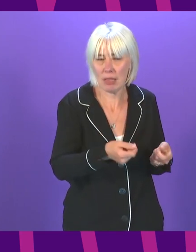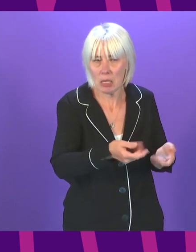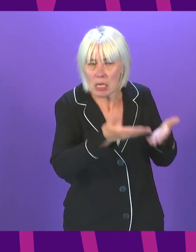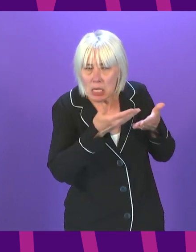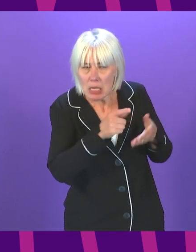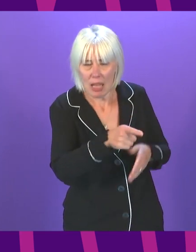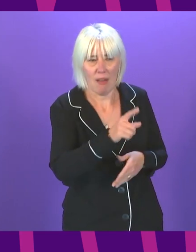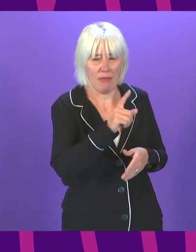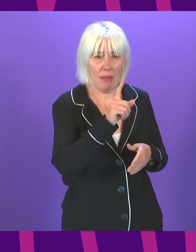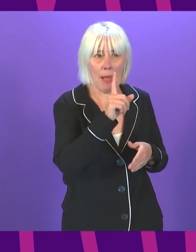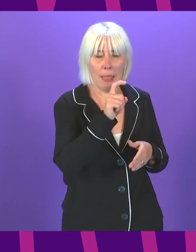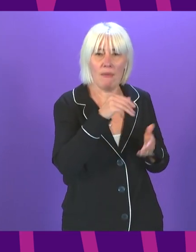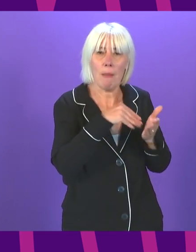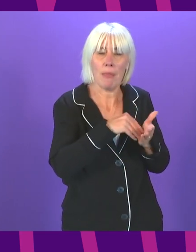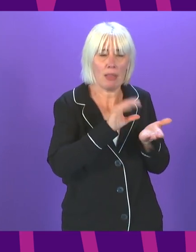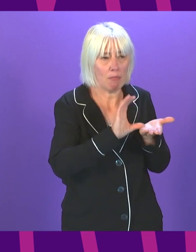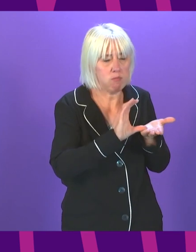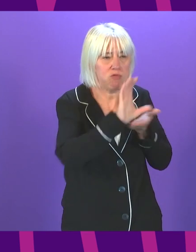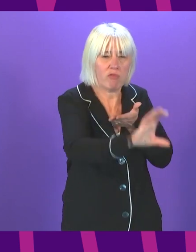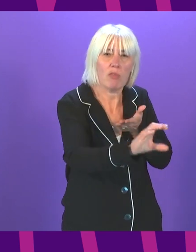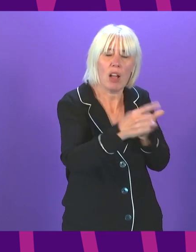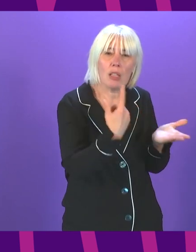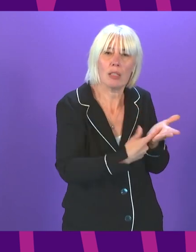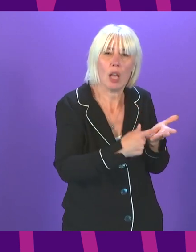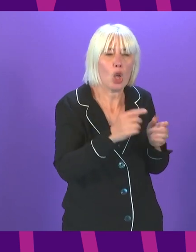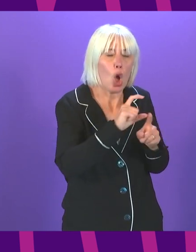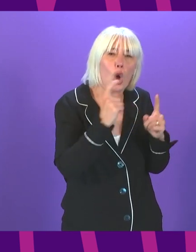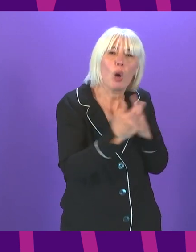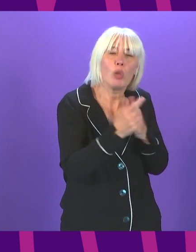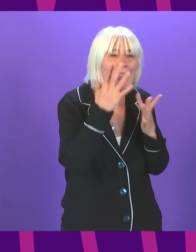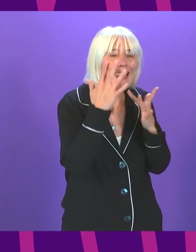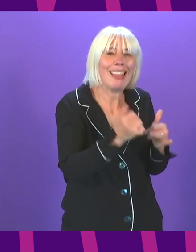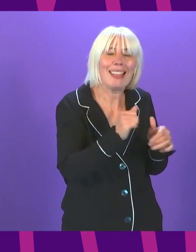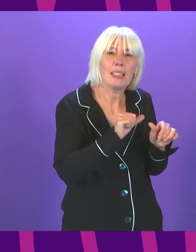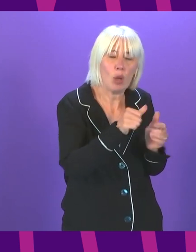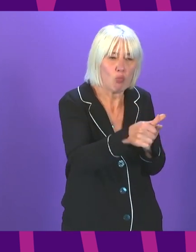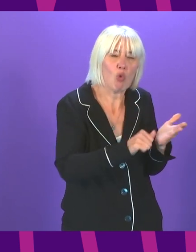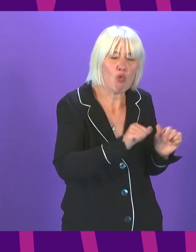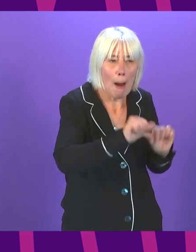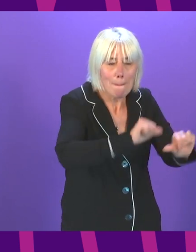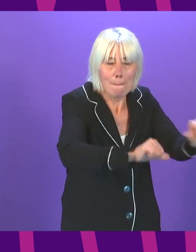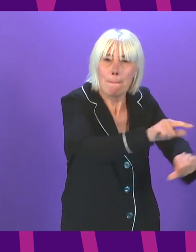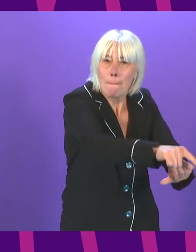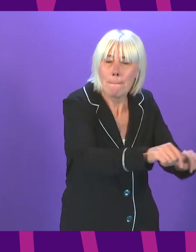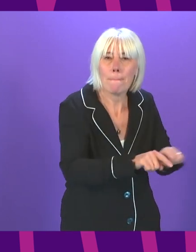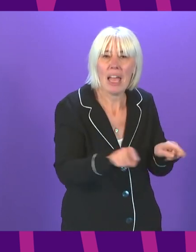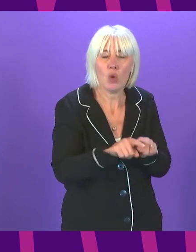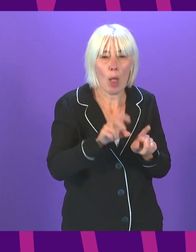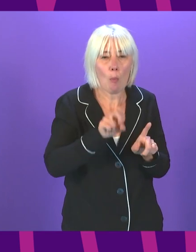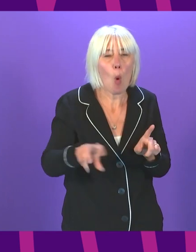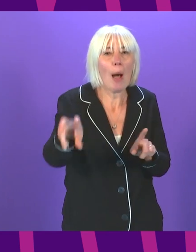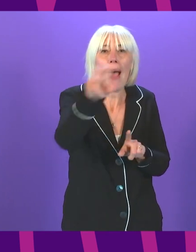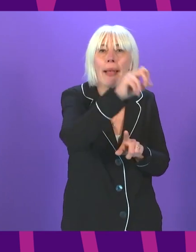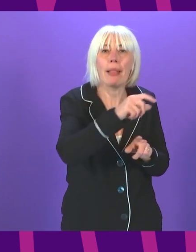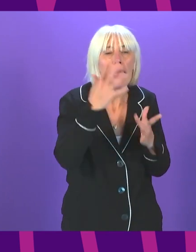more than £11 million of funding as part of the targeted community testing programme. That is also supported by the mobile testing